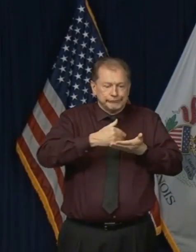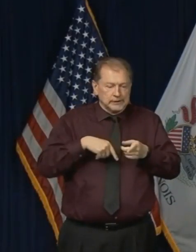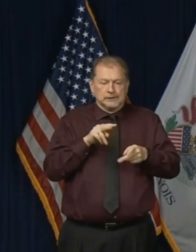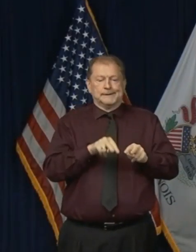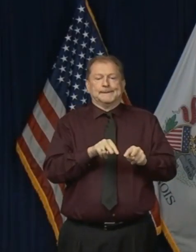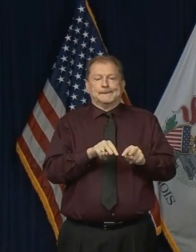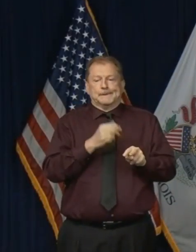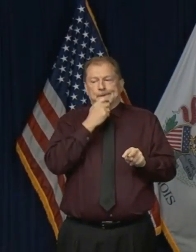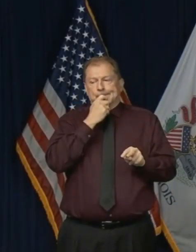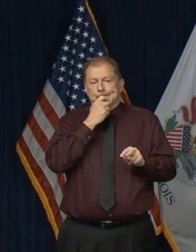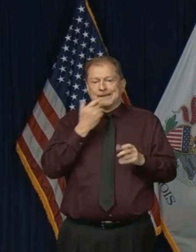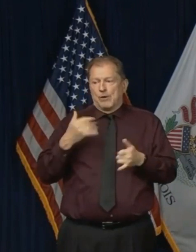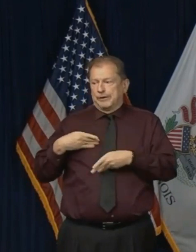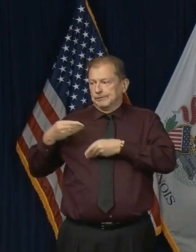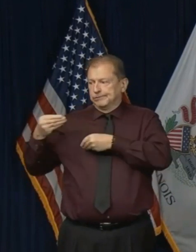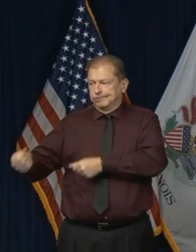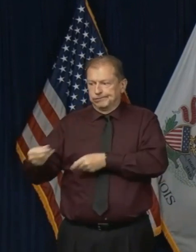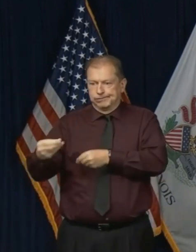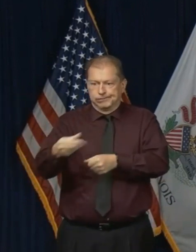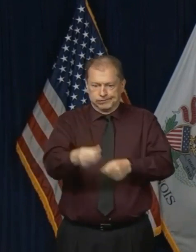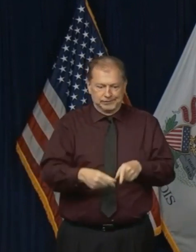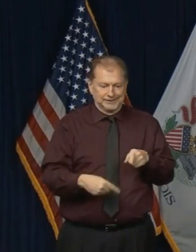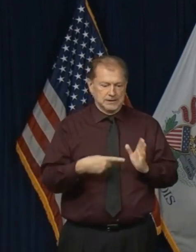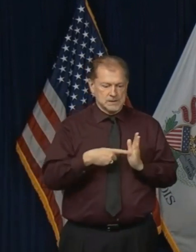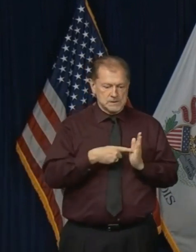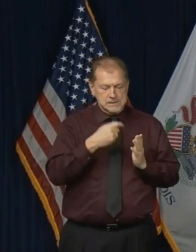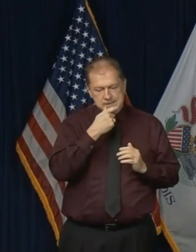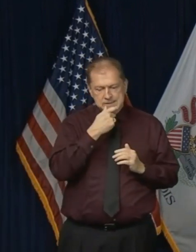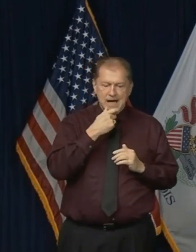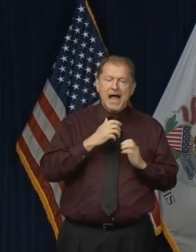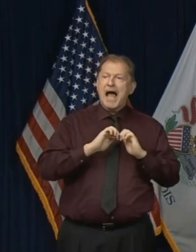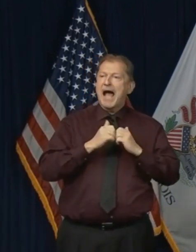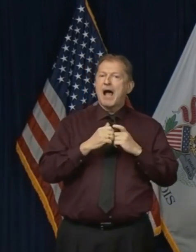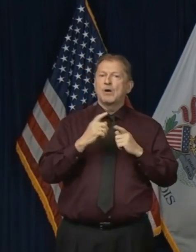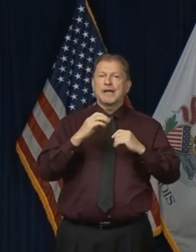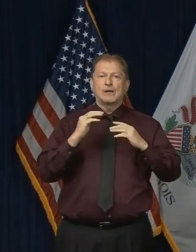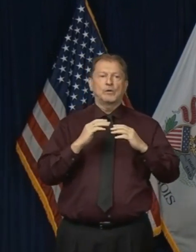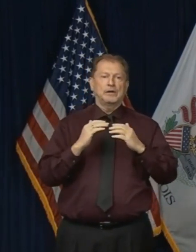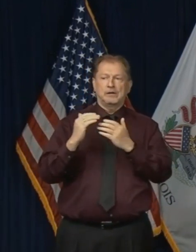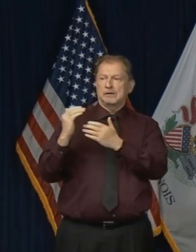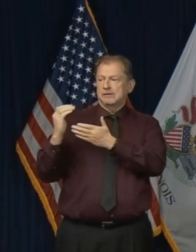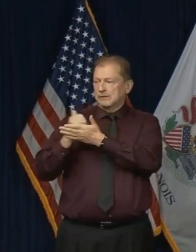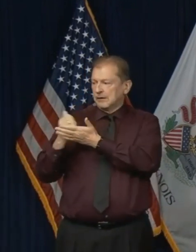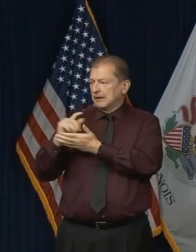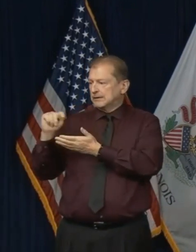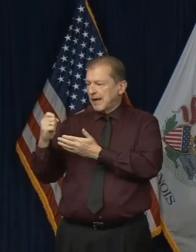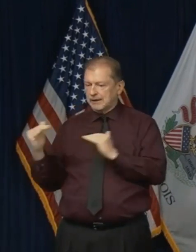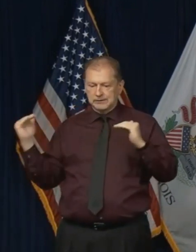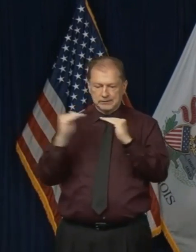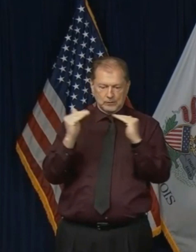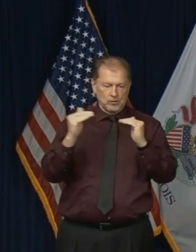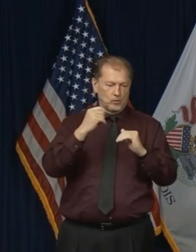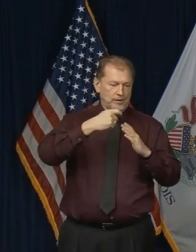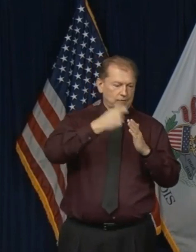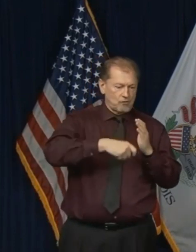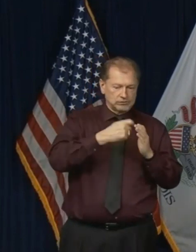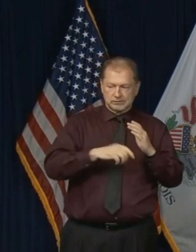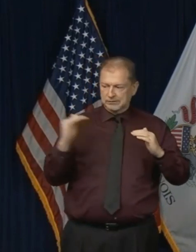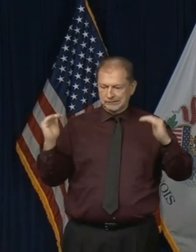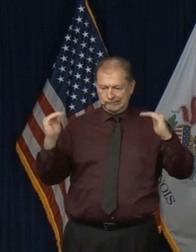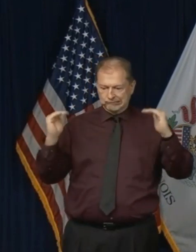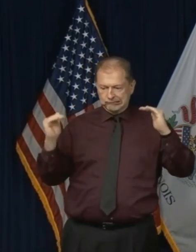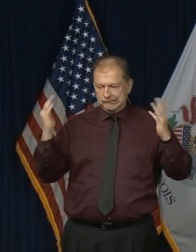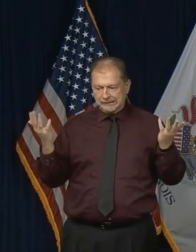looking very hard at what we need to do to, to get the revenues and expenditures in line with one another.